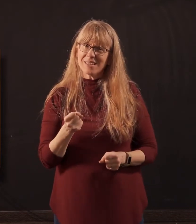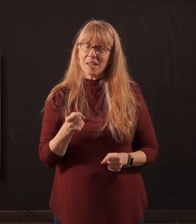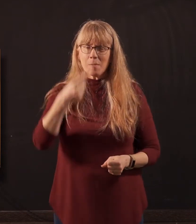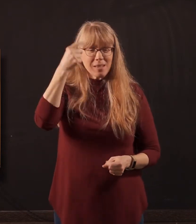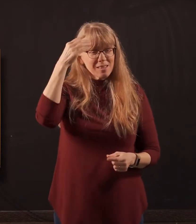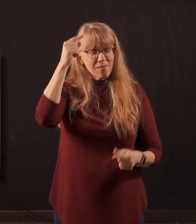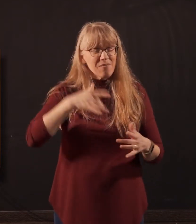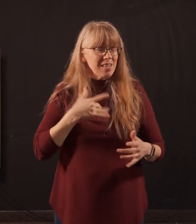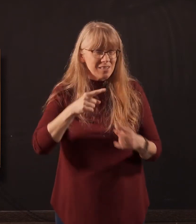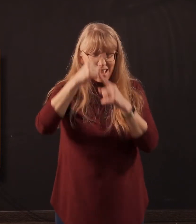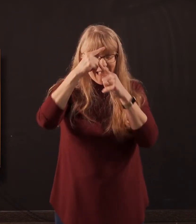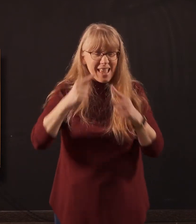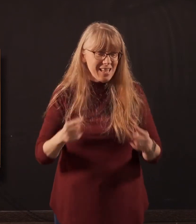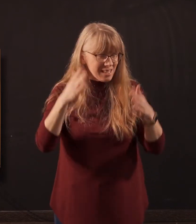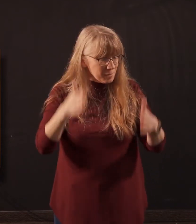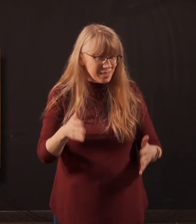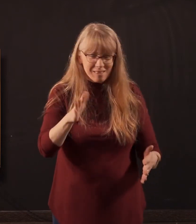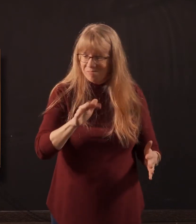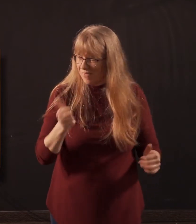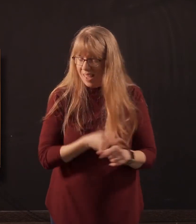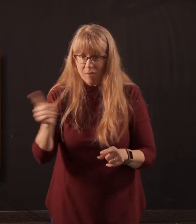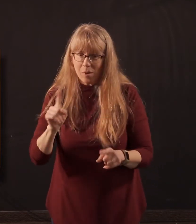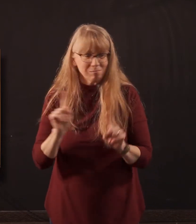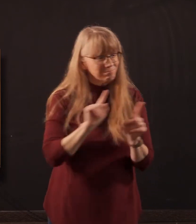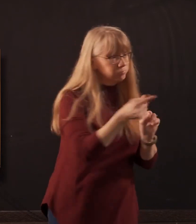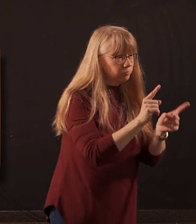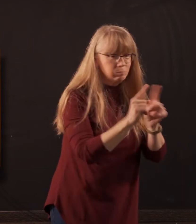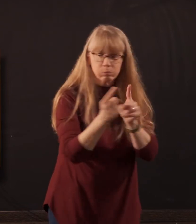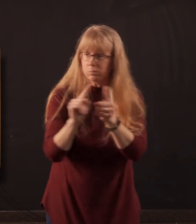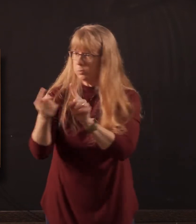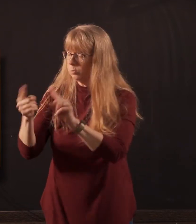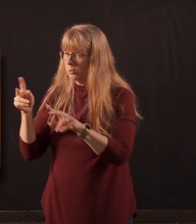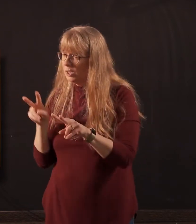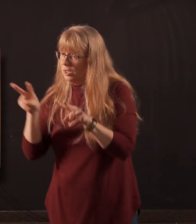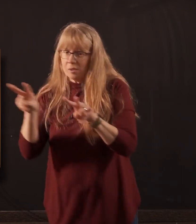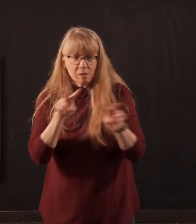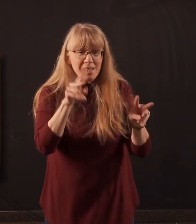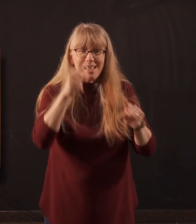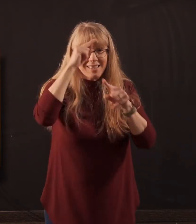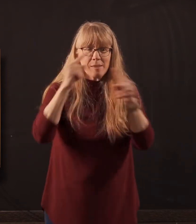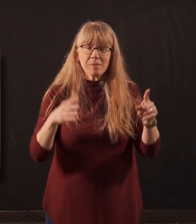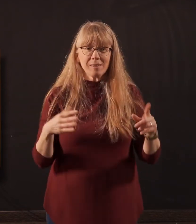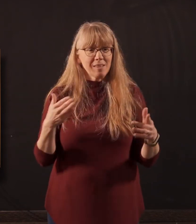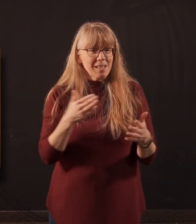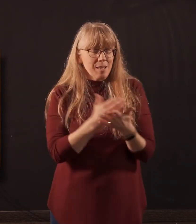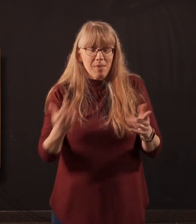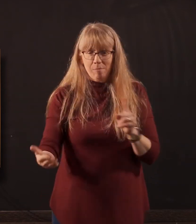everywhere? Every turn that you make, every corner that you go around, there's one more obstacle. Well, let me tell you